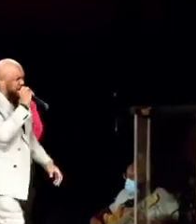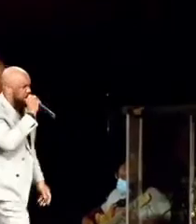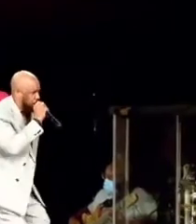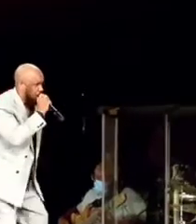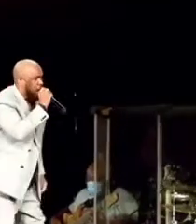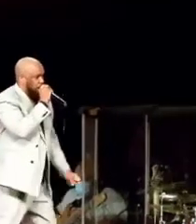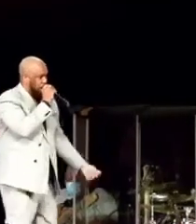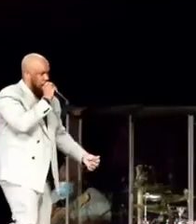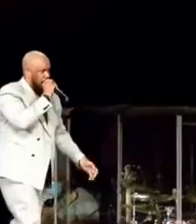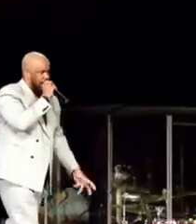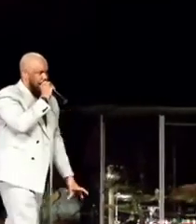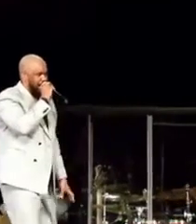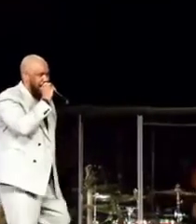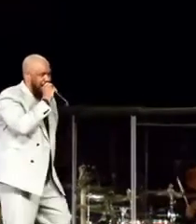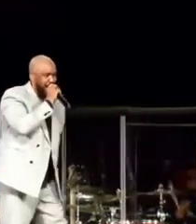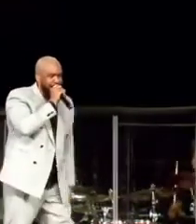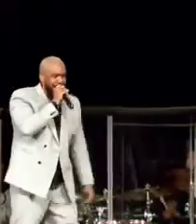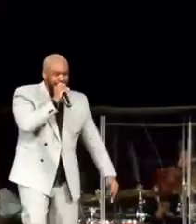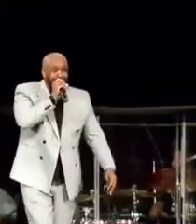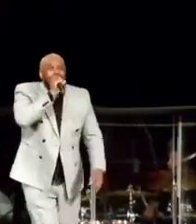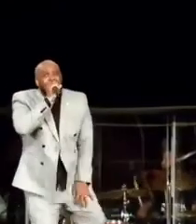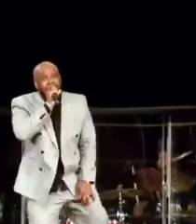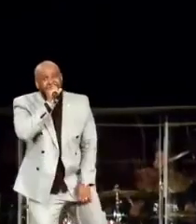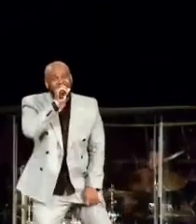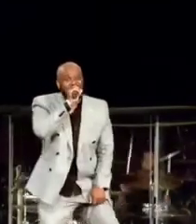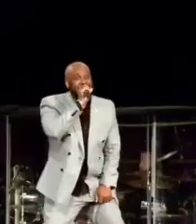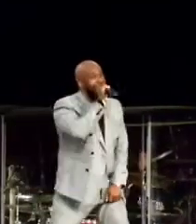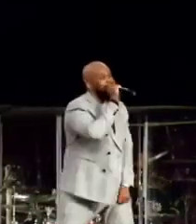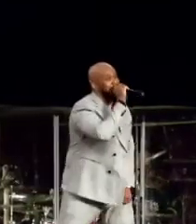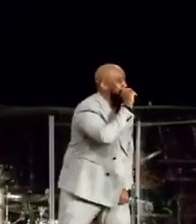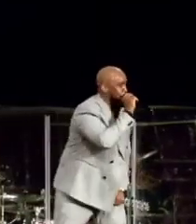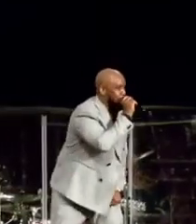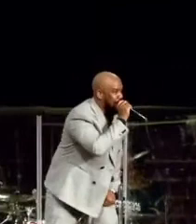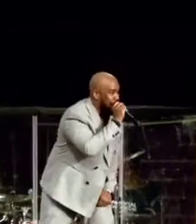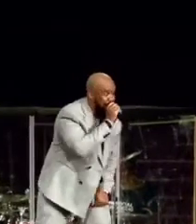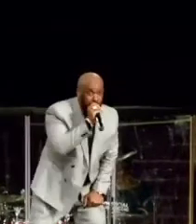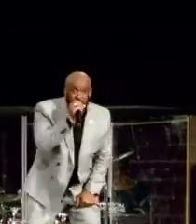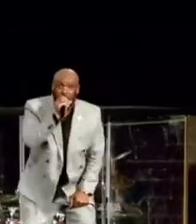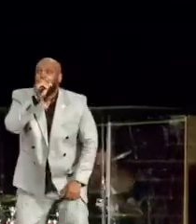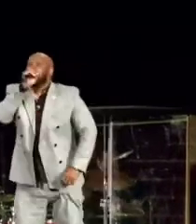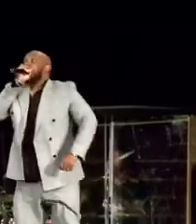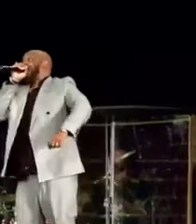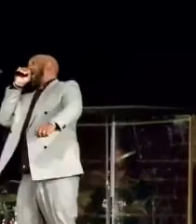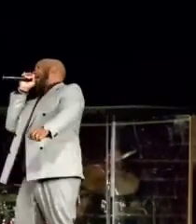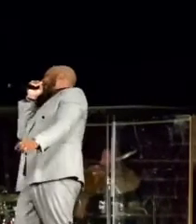will. Yeah. I said He will.